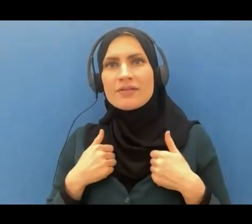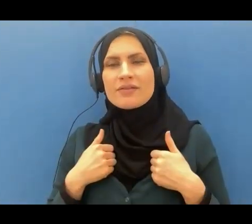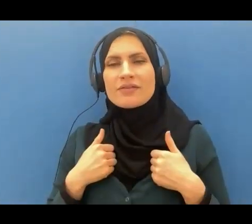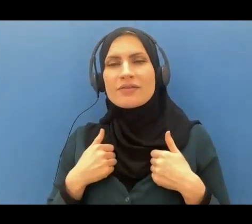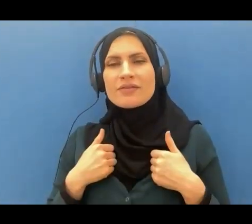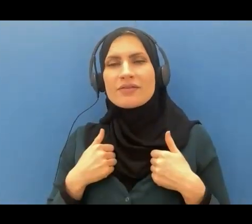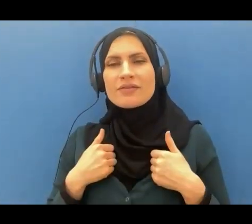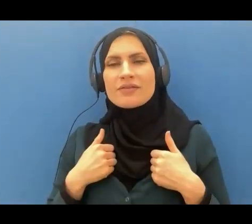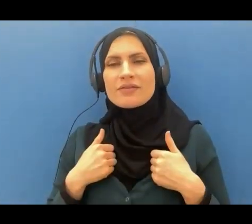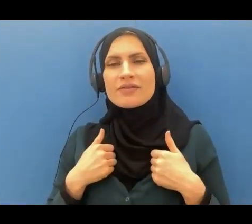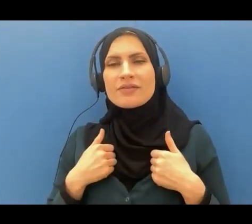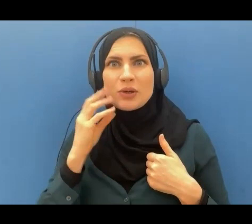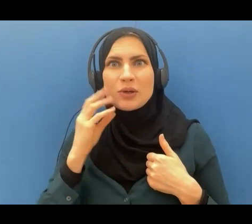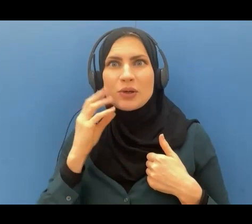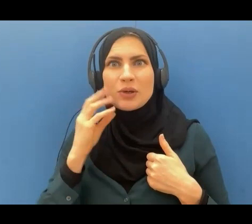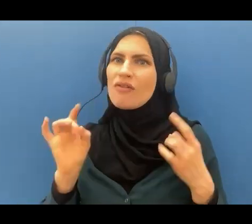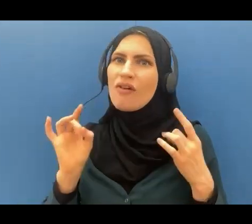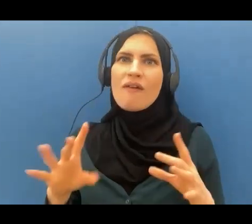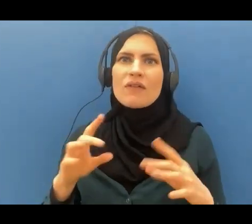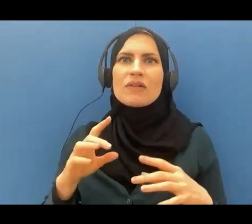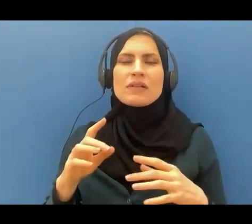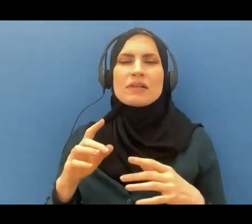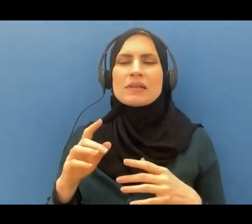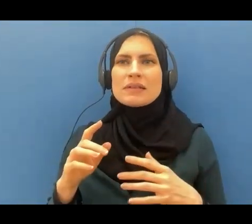that will take the hearts out of everybody's body